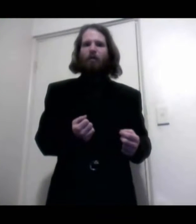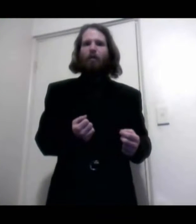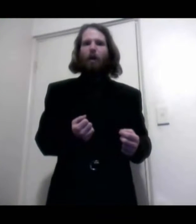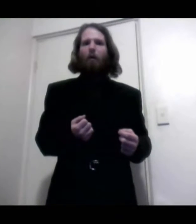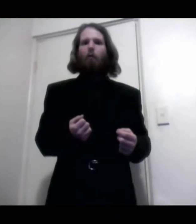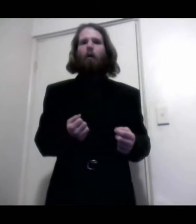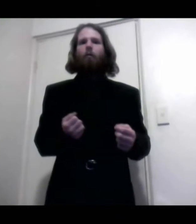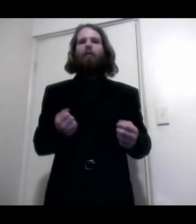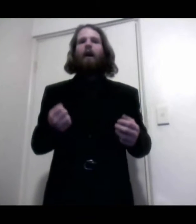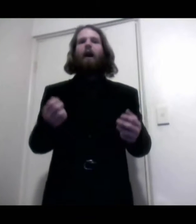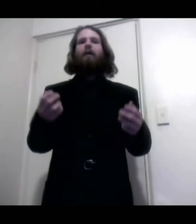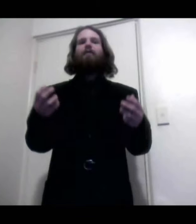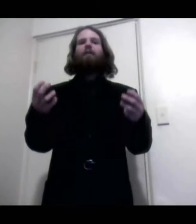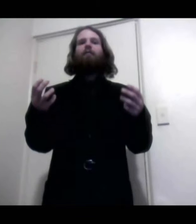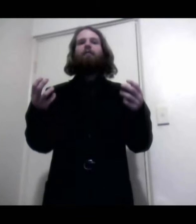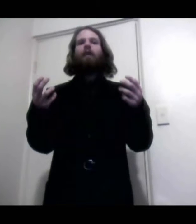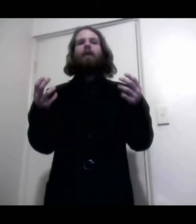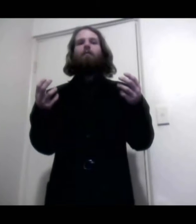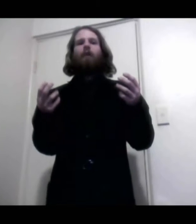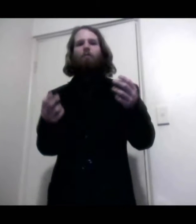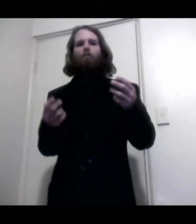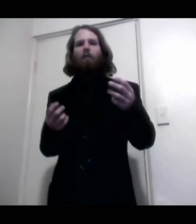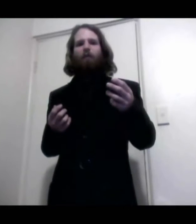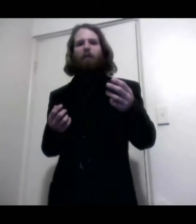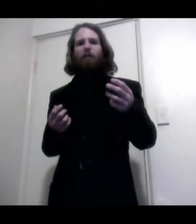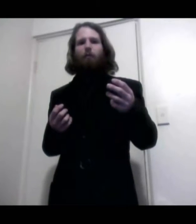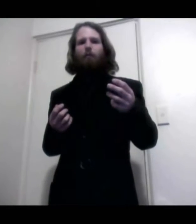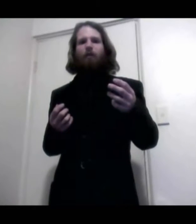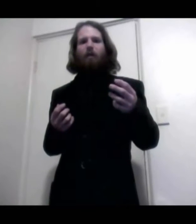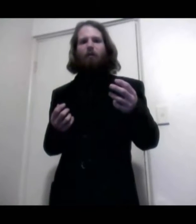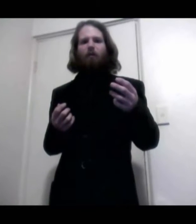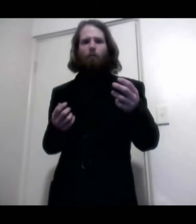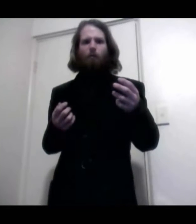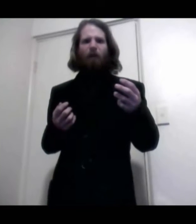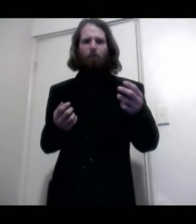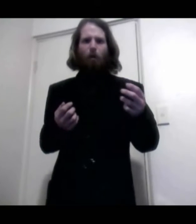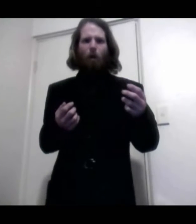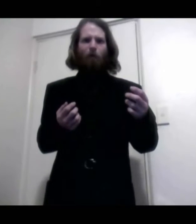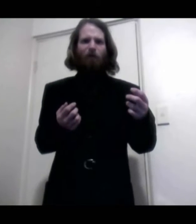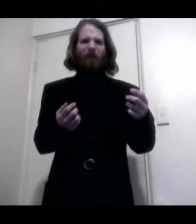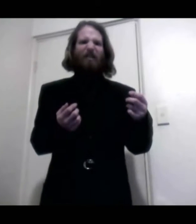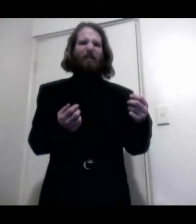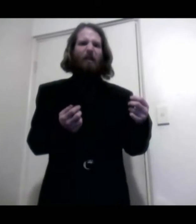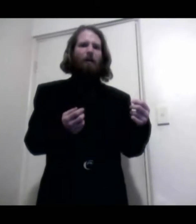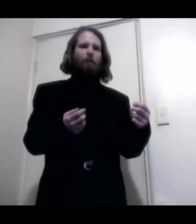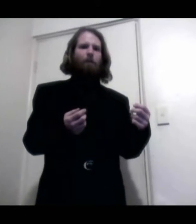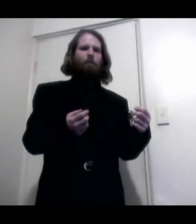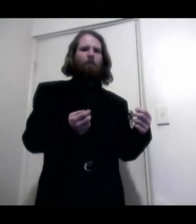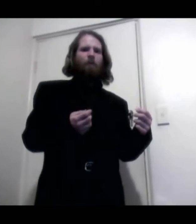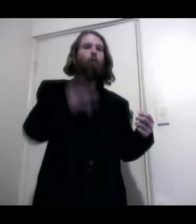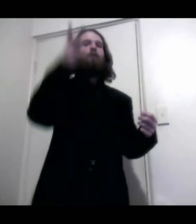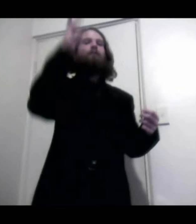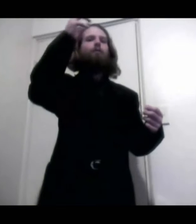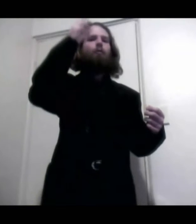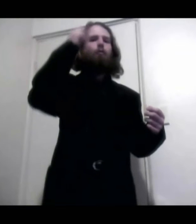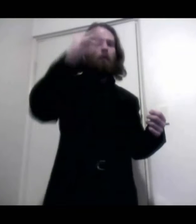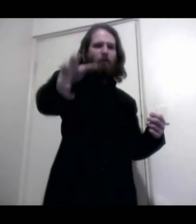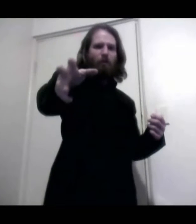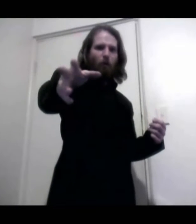jabberwock, with eyes of flame, Came whiffling through the tulgy wood, and burbled as it came. One-two, one-two,